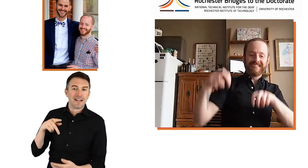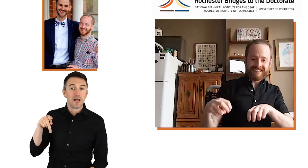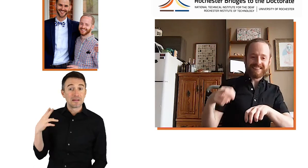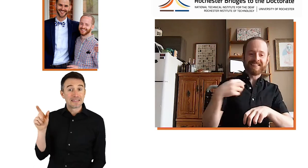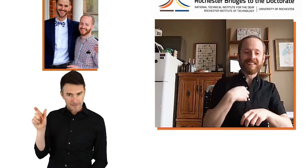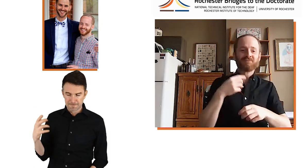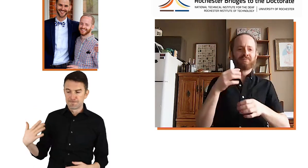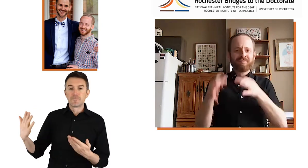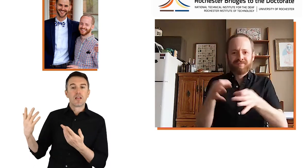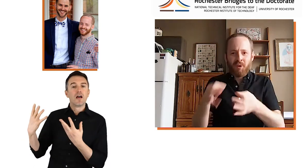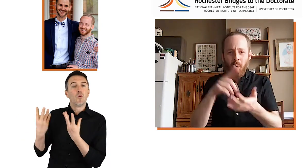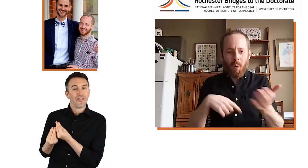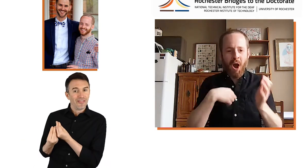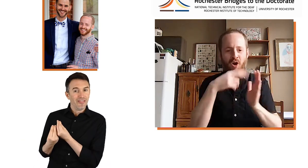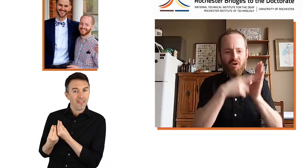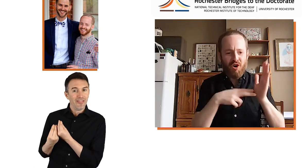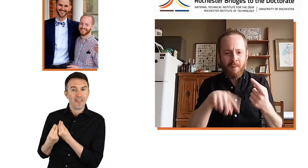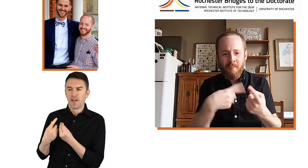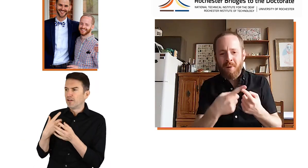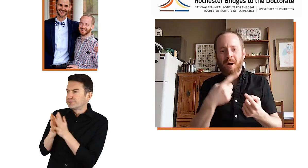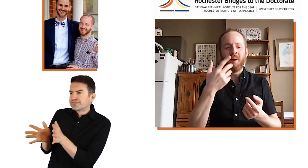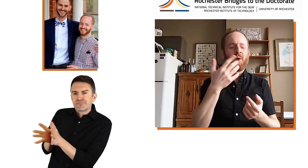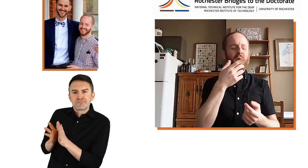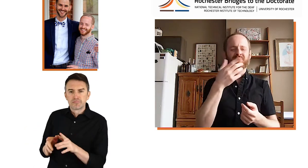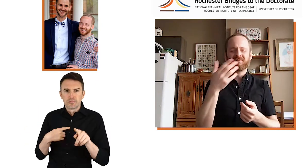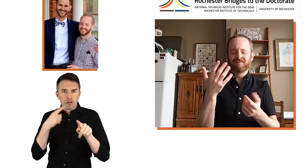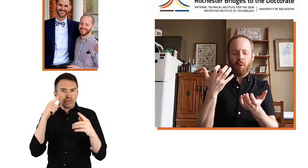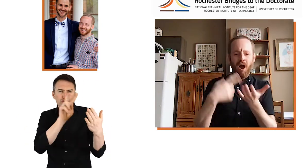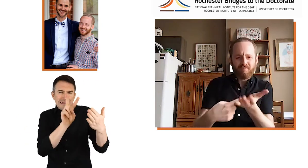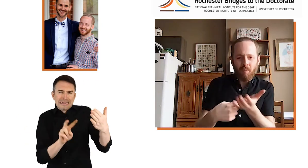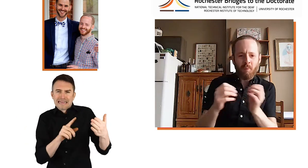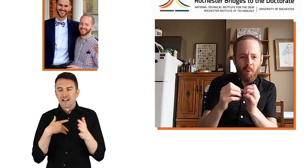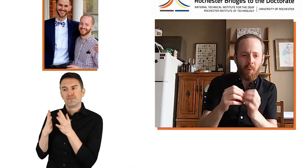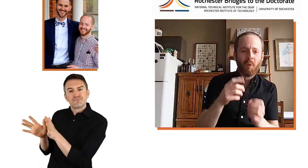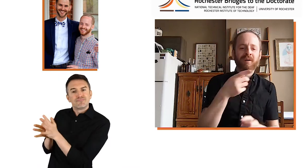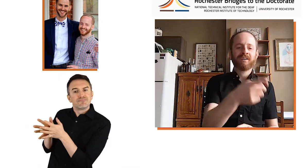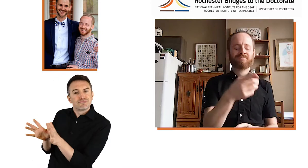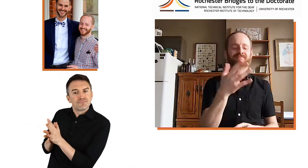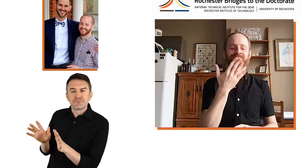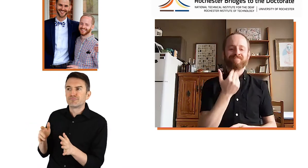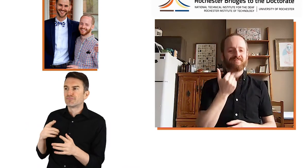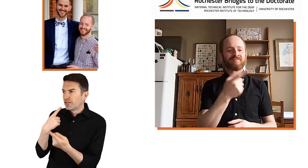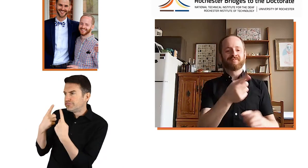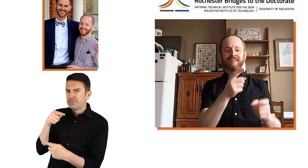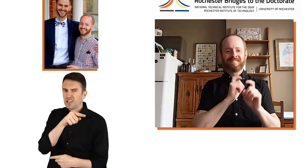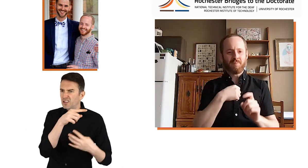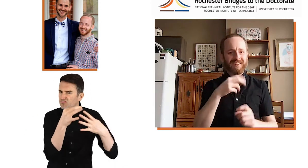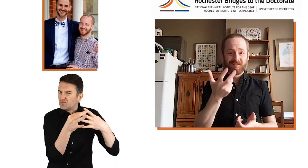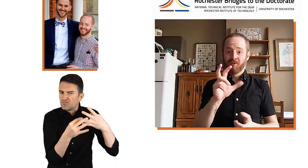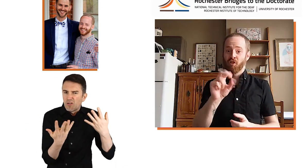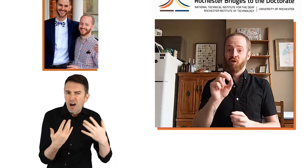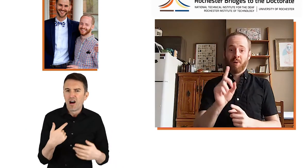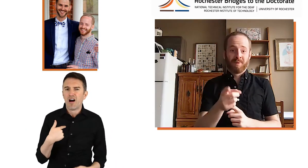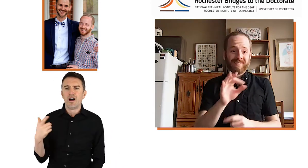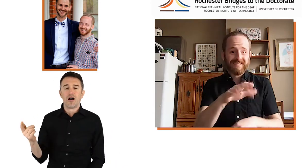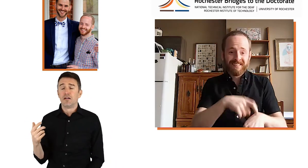Peter would see me coming down the hall or I would see Jason at work and we would talk more about things that I was